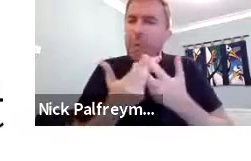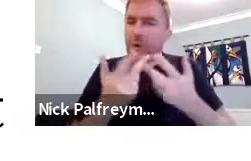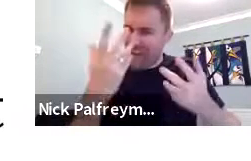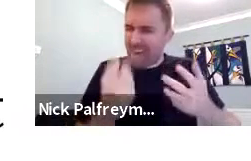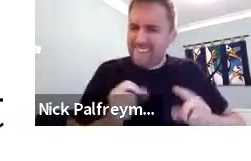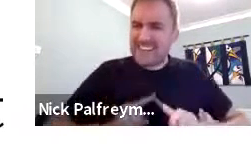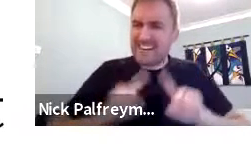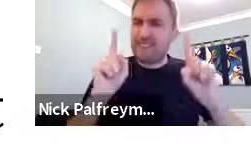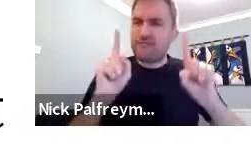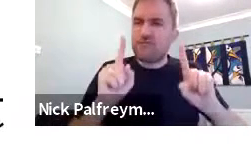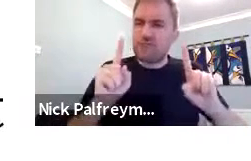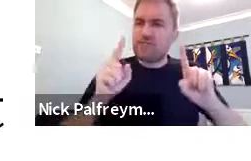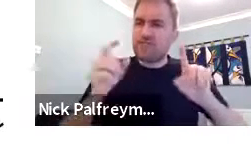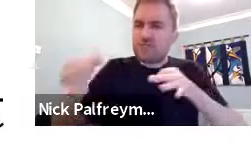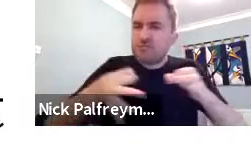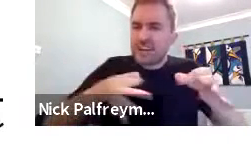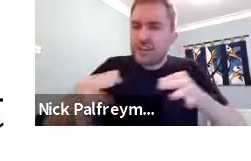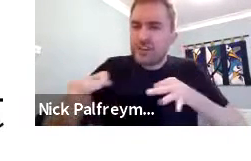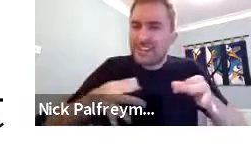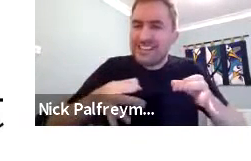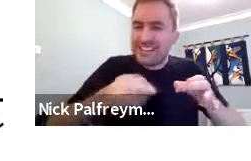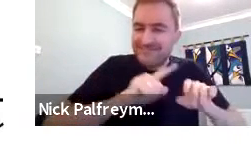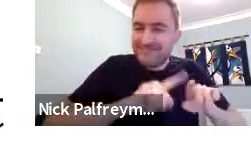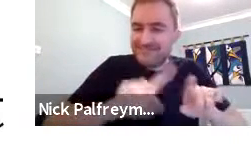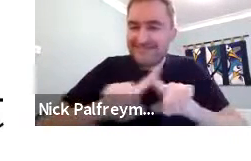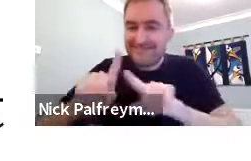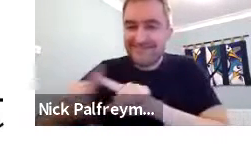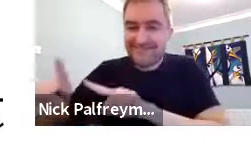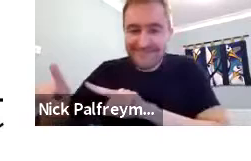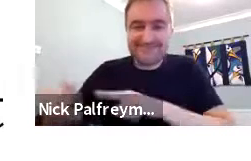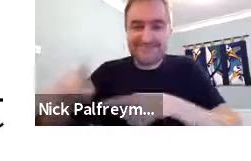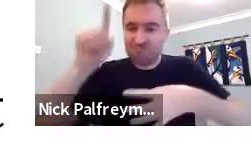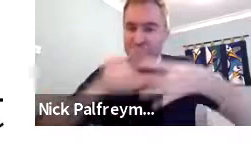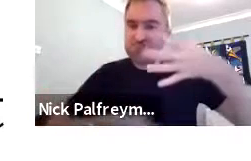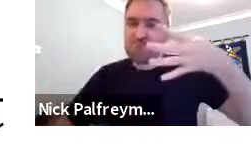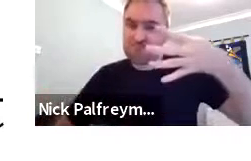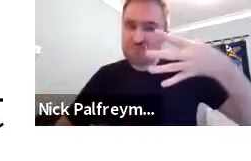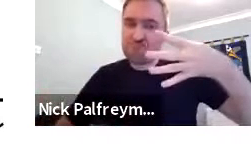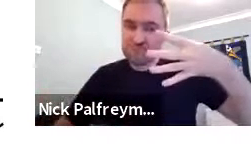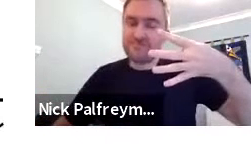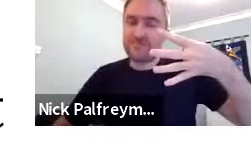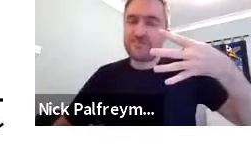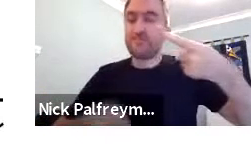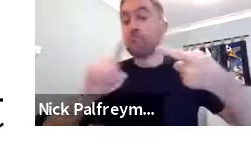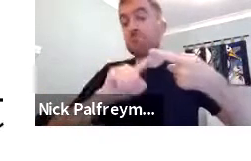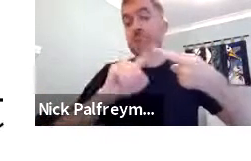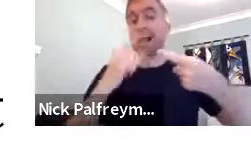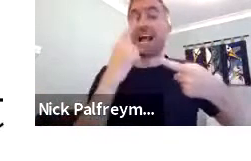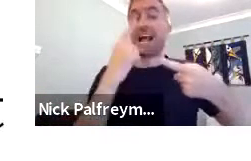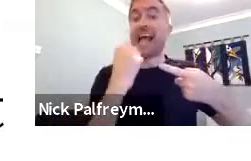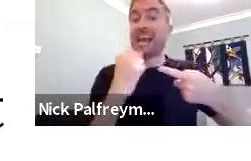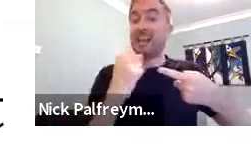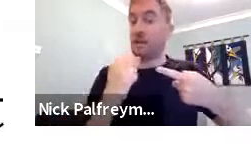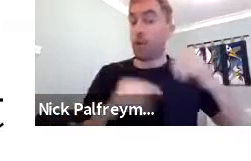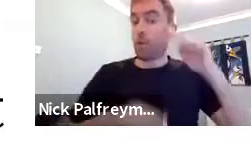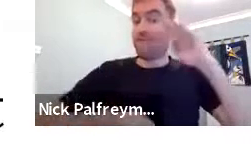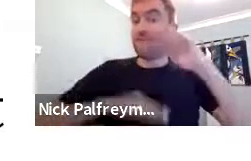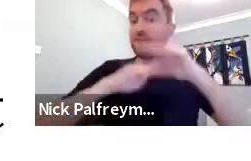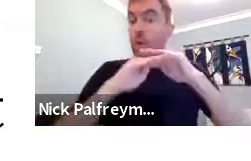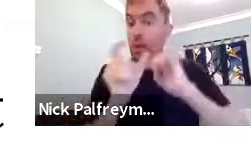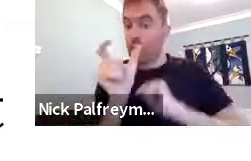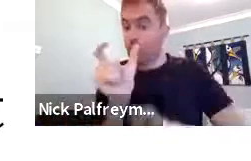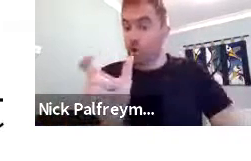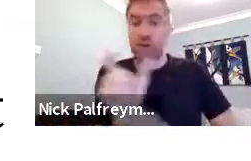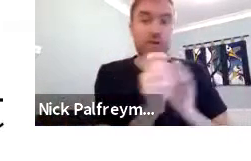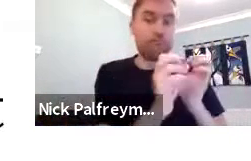And the manual alphabet is used in lots of different ways. There's lots of different strategies, if you like, which are represented on